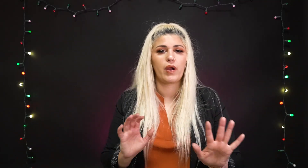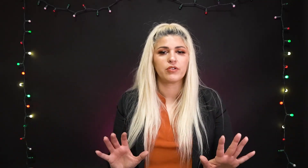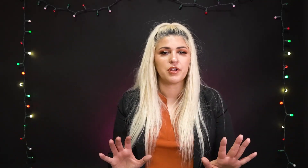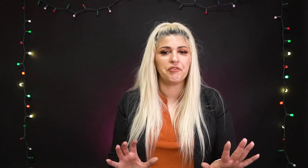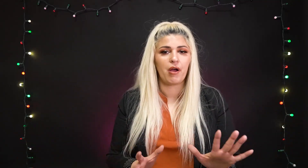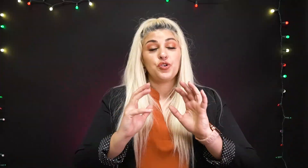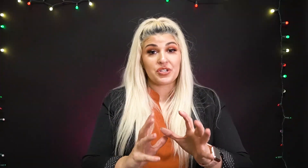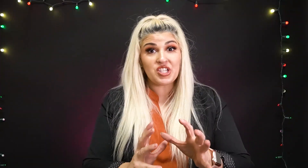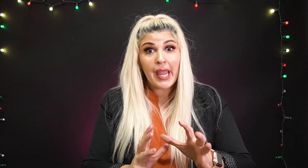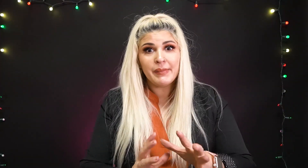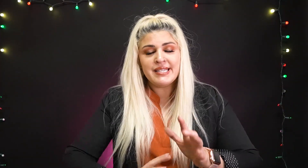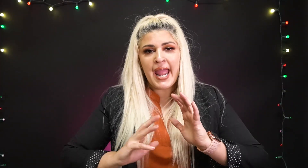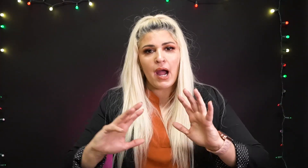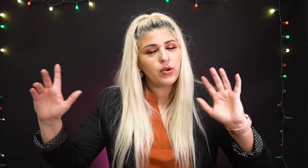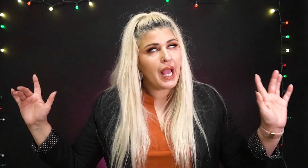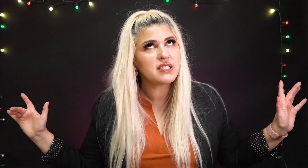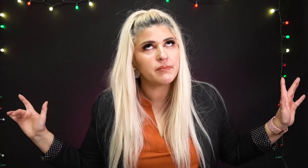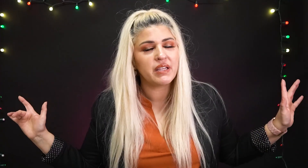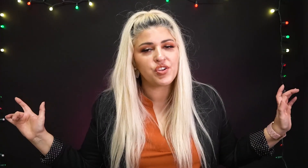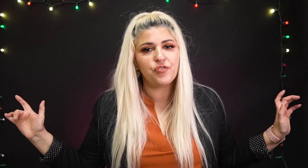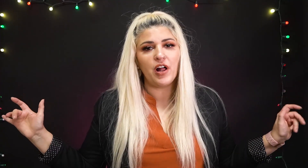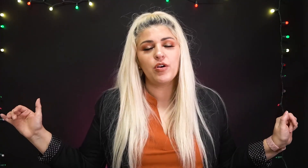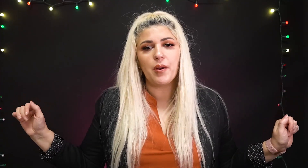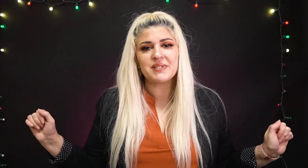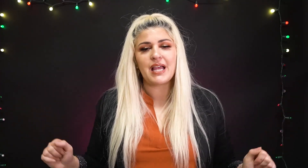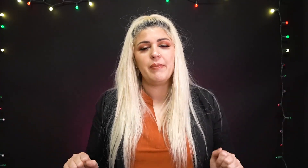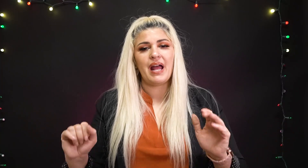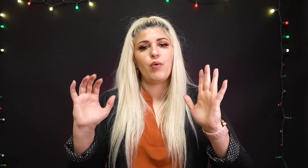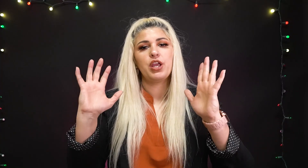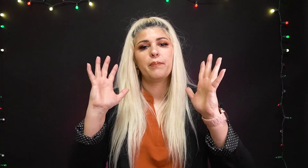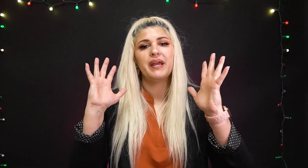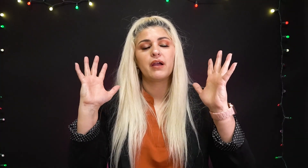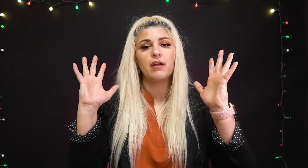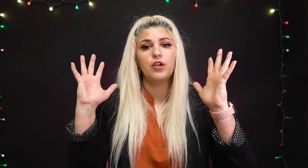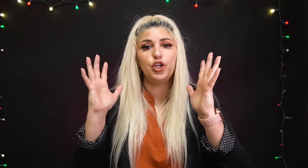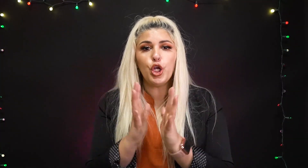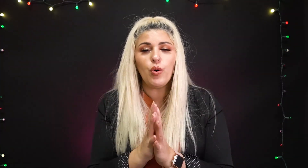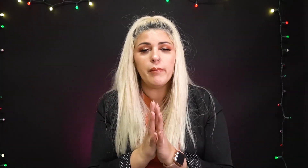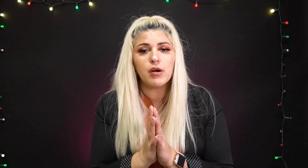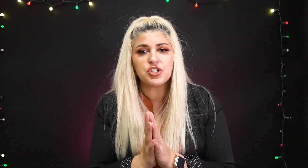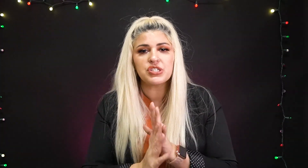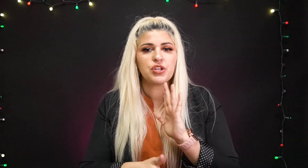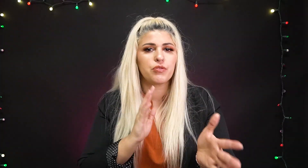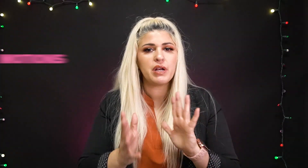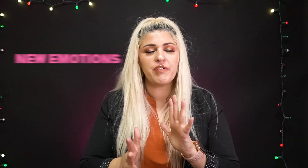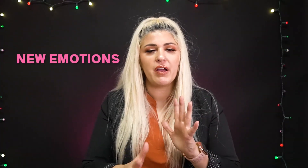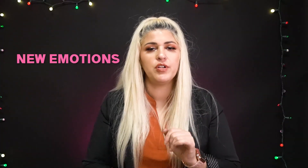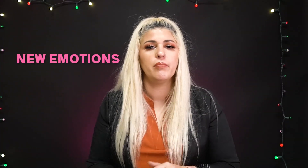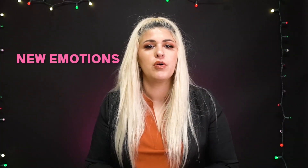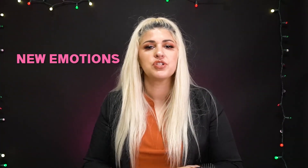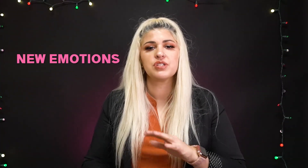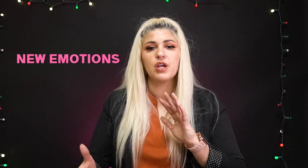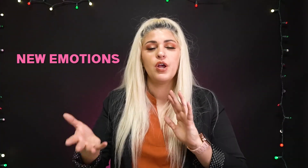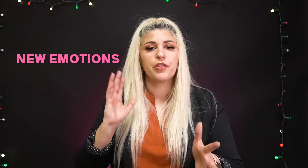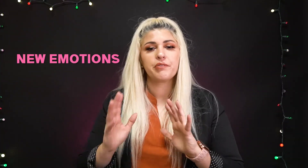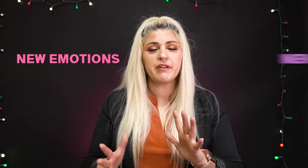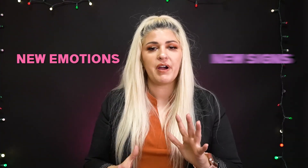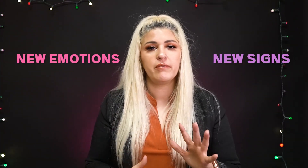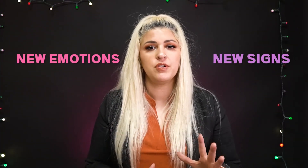wear yourself out. Your assignment now. Yes, I'm giving you a follow-up assignment. I want you to pick new emotions, three to five new emotions, three to five new